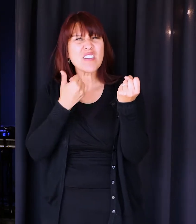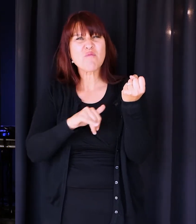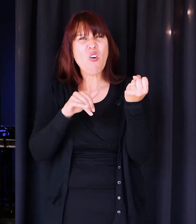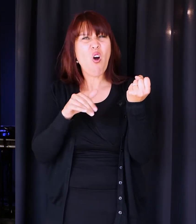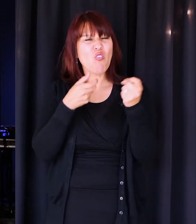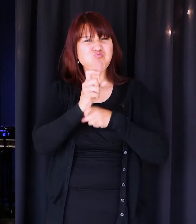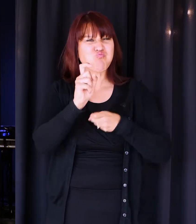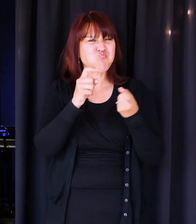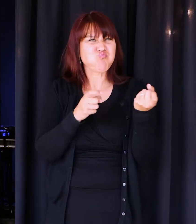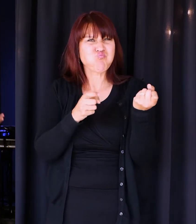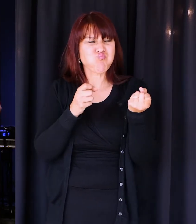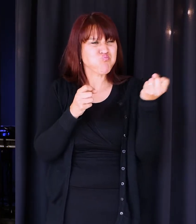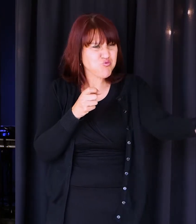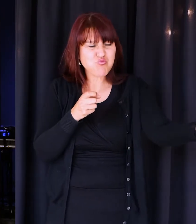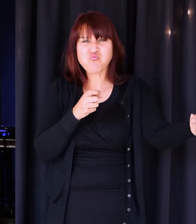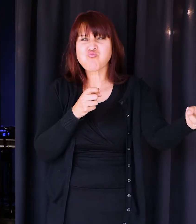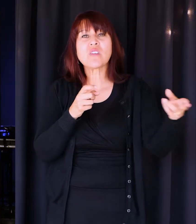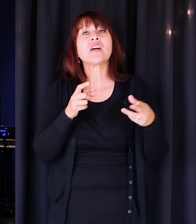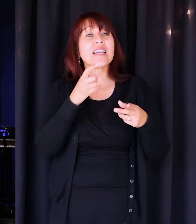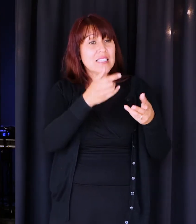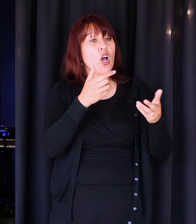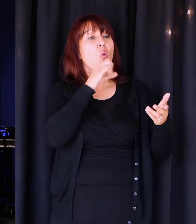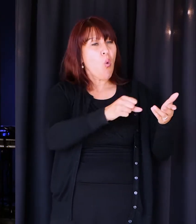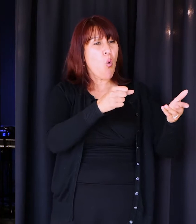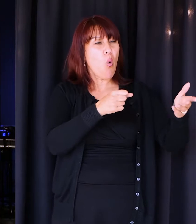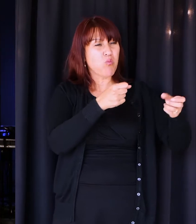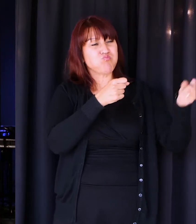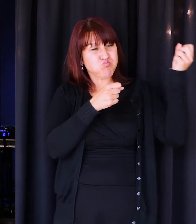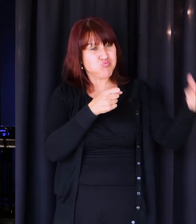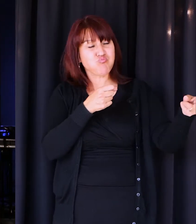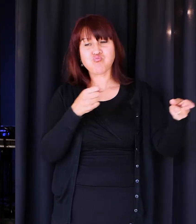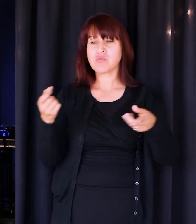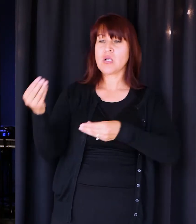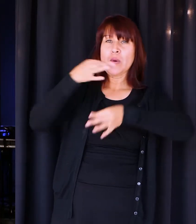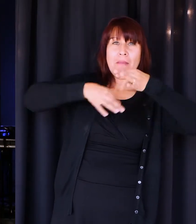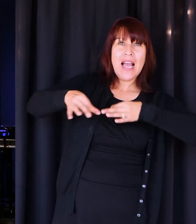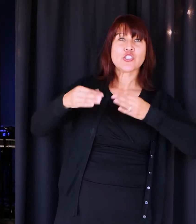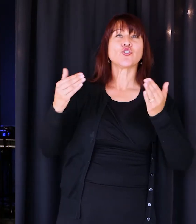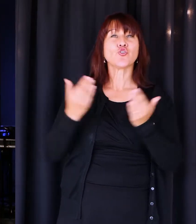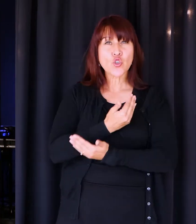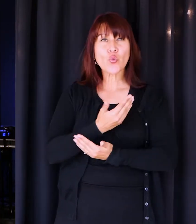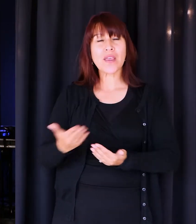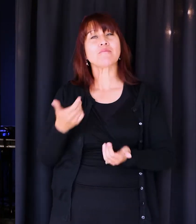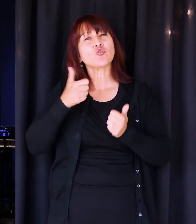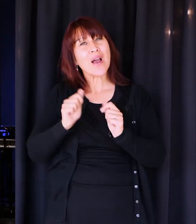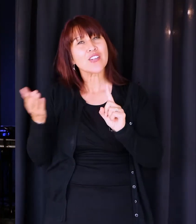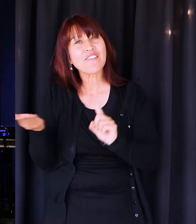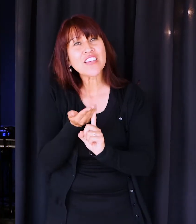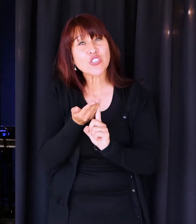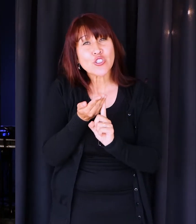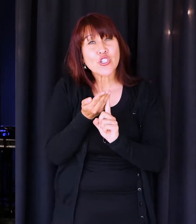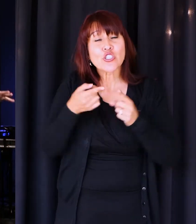rid of old stuff, you replace it with new stuff. And I'm just, I'm here to tell you today, I'm trying to convince you today that in this